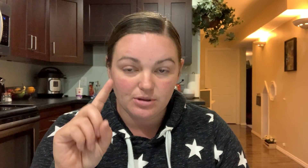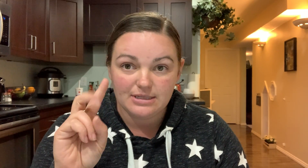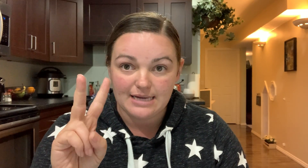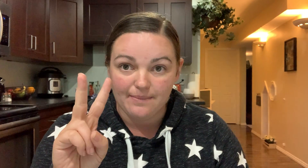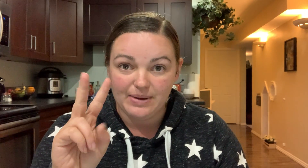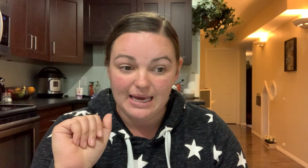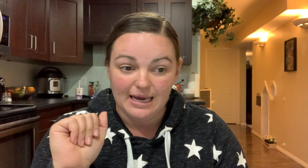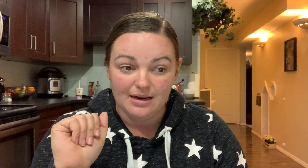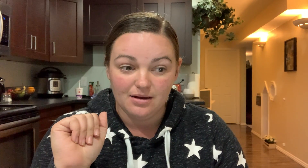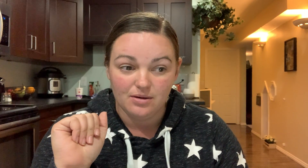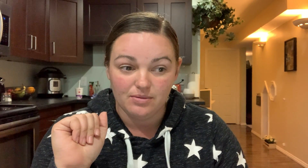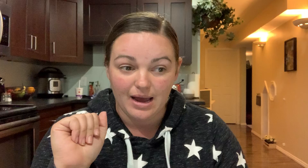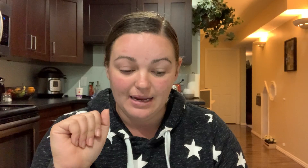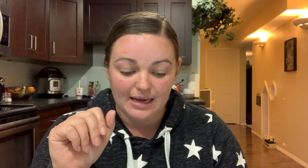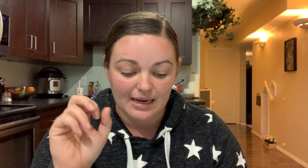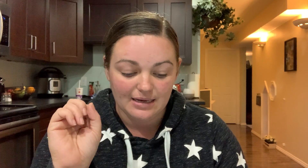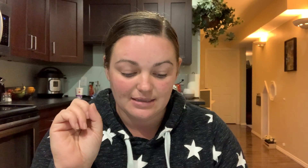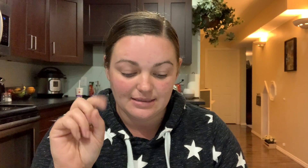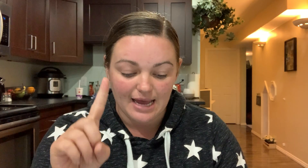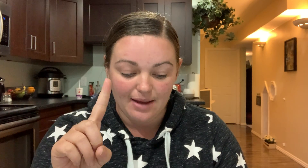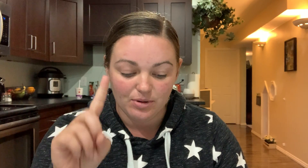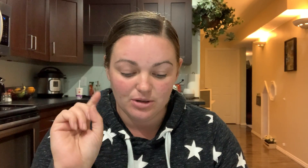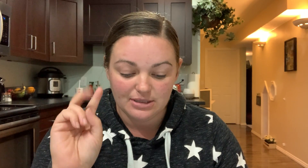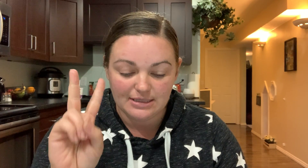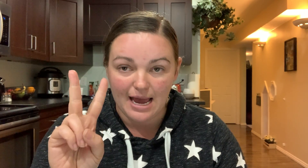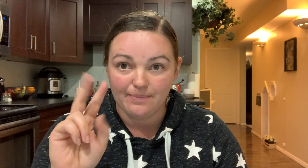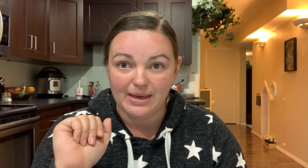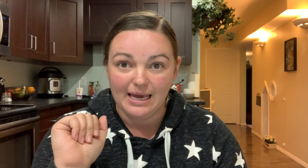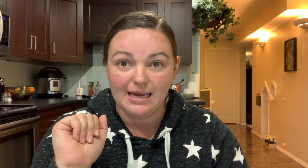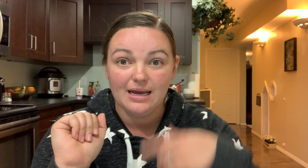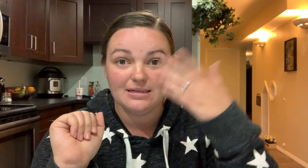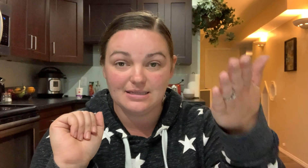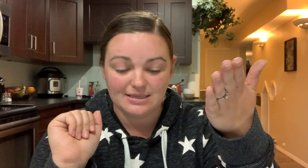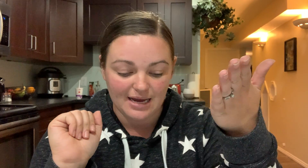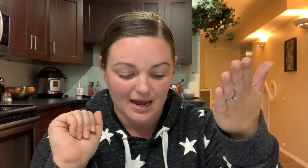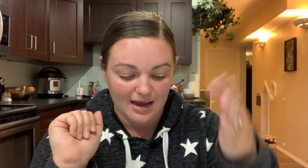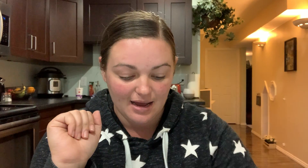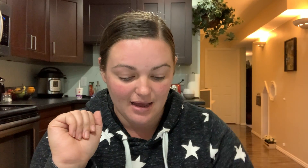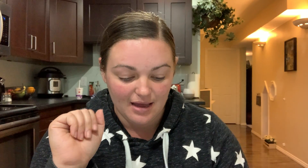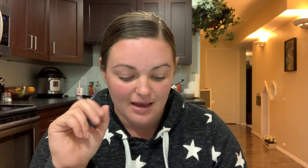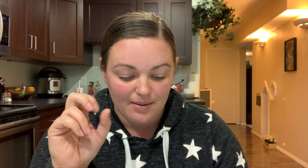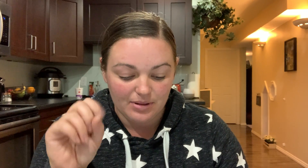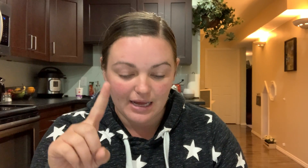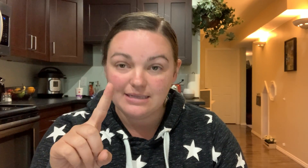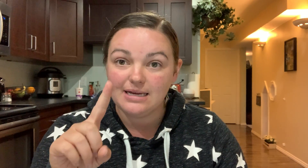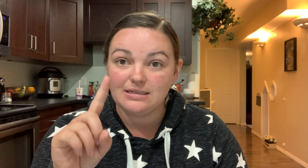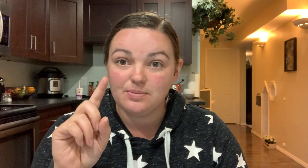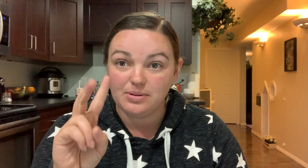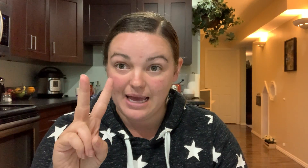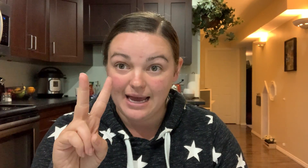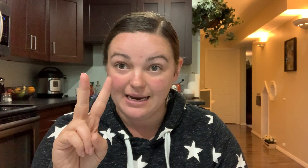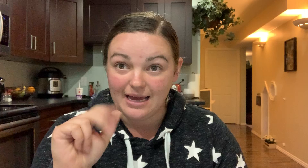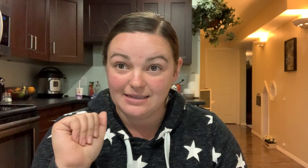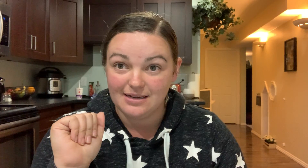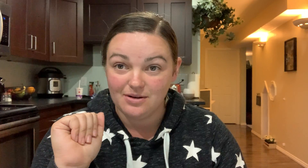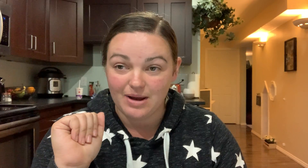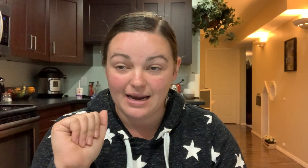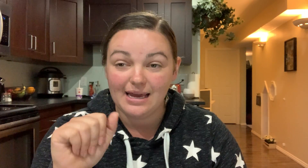stampede ready stable stampede pleasant planet ready